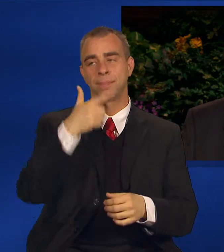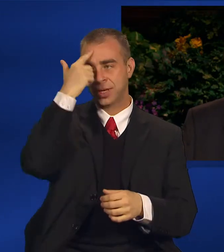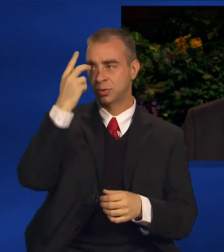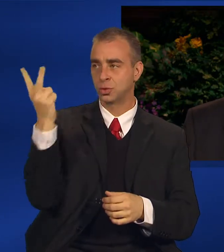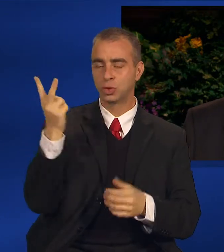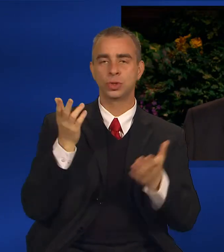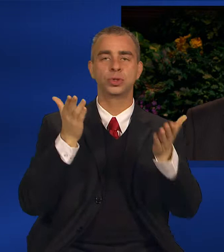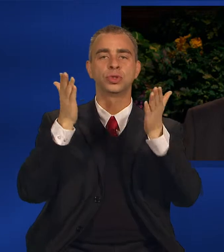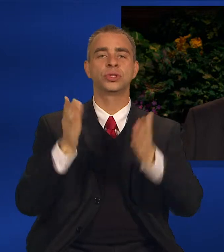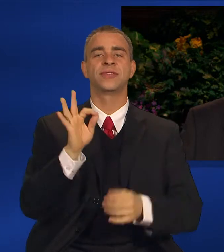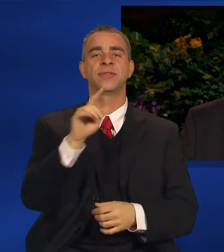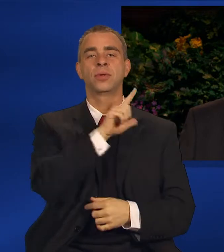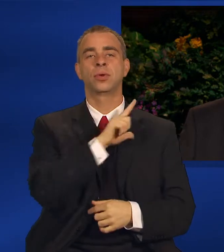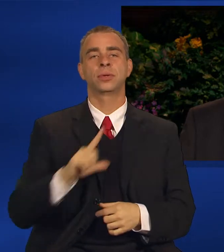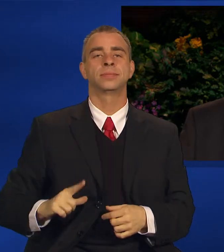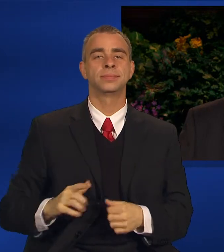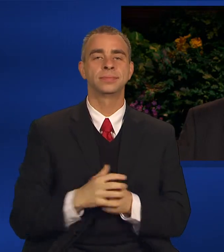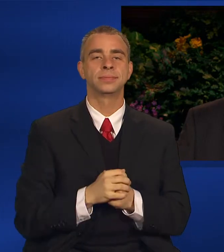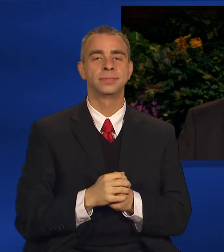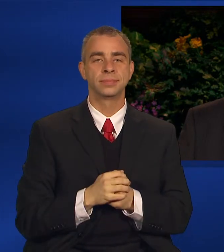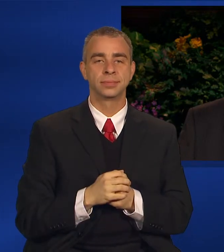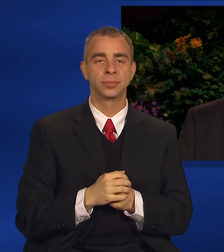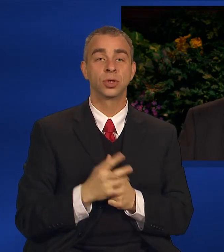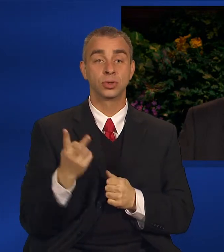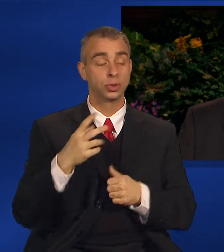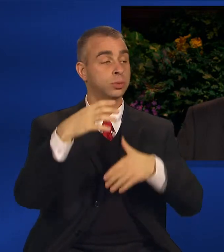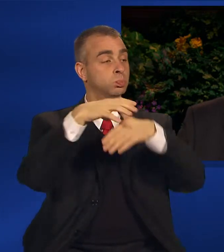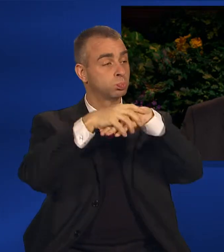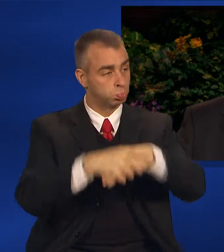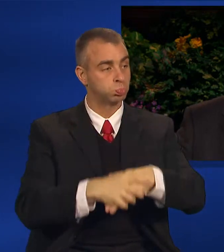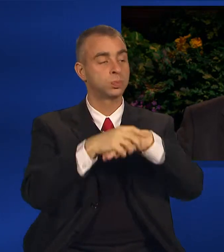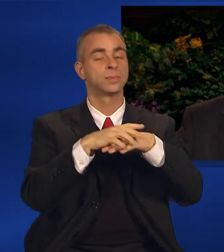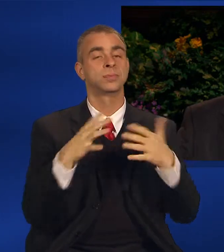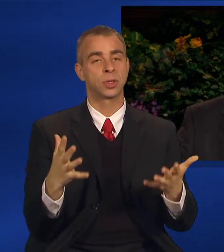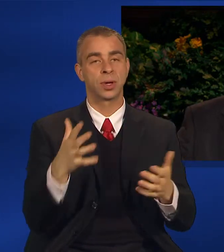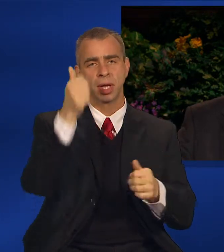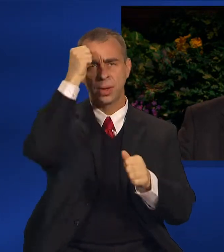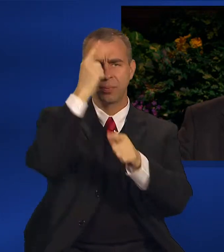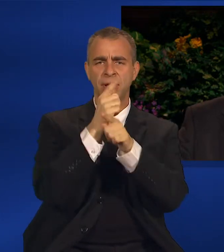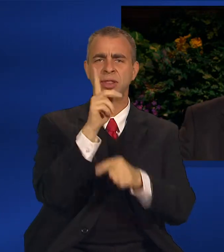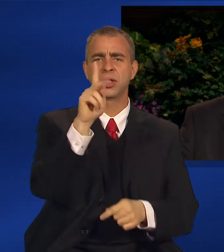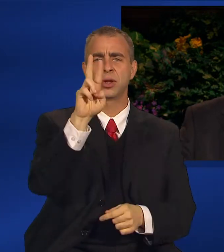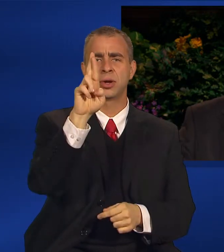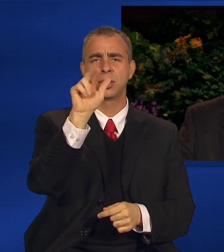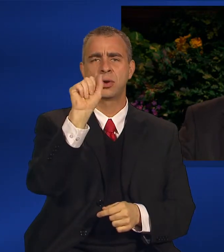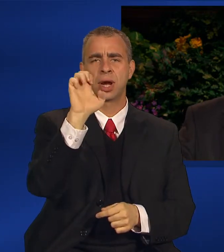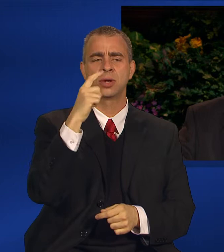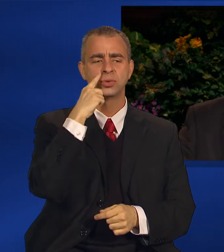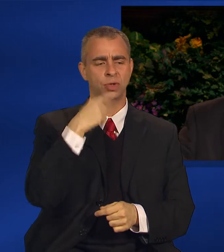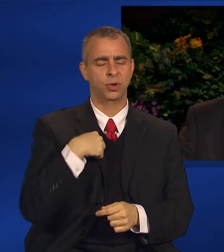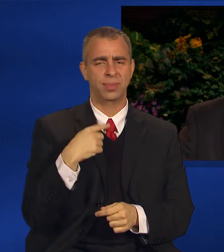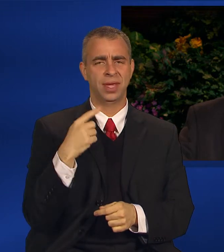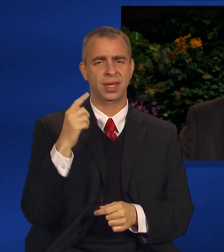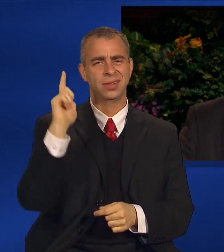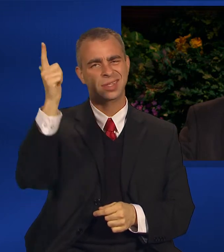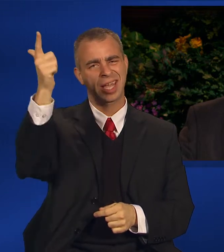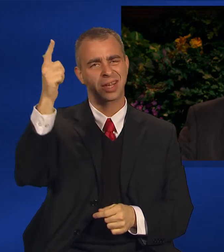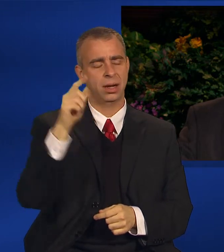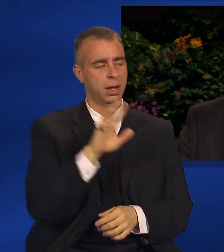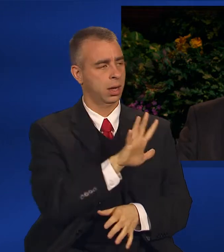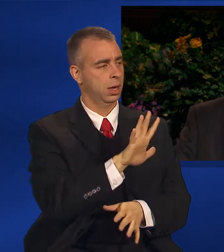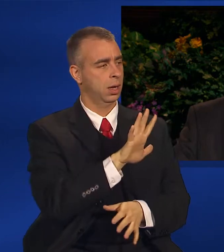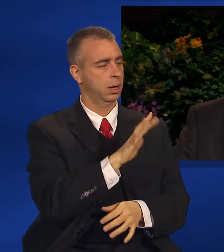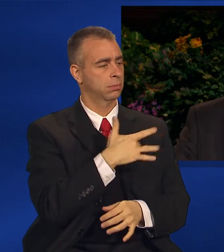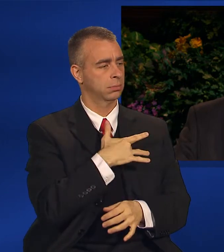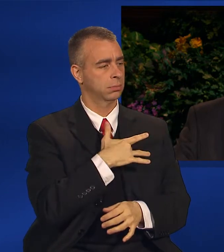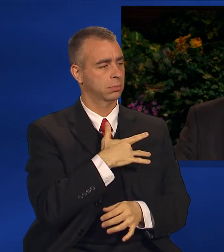of the Lord. Brother Krause told me later that he had been touched beyond words to